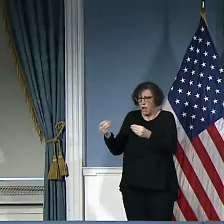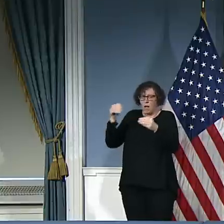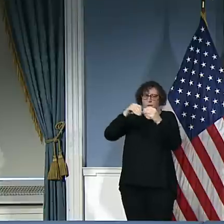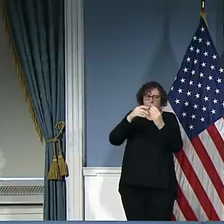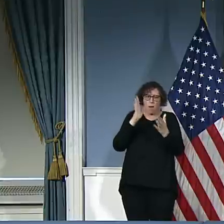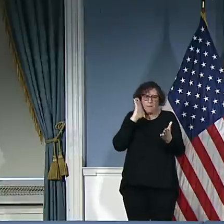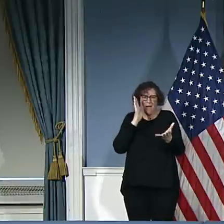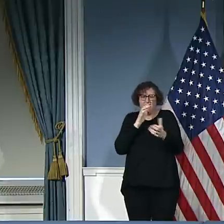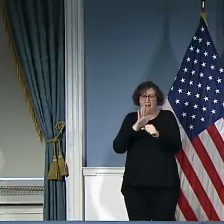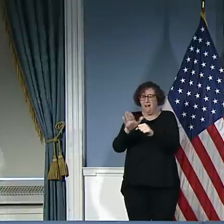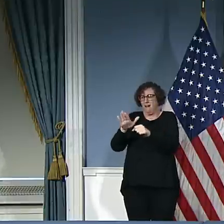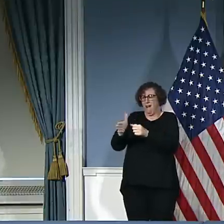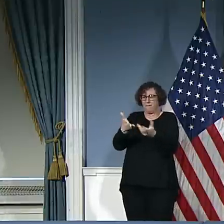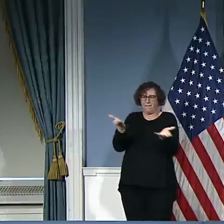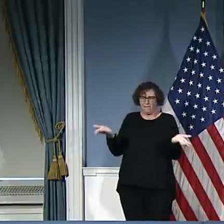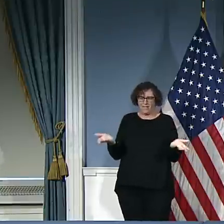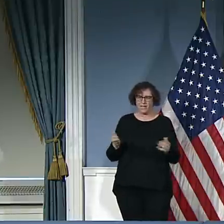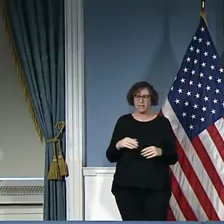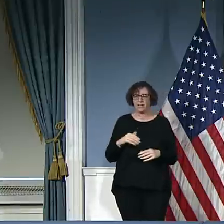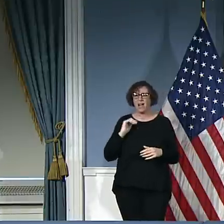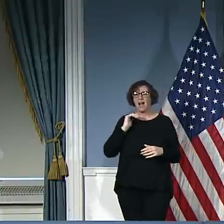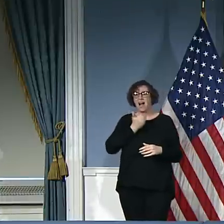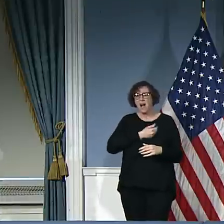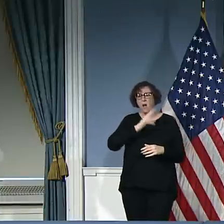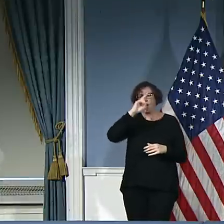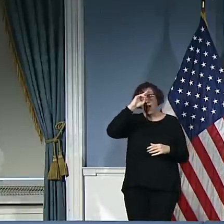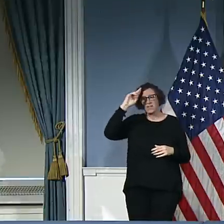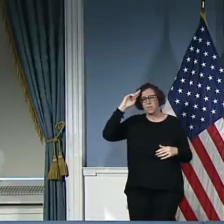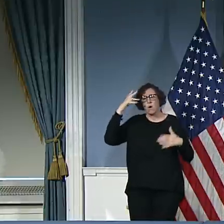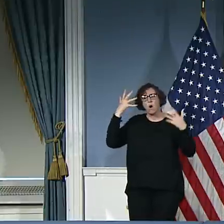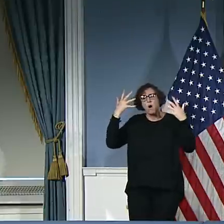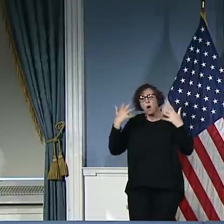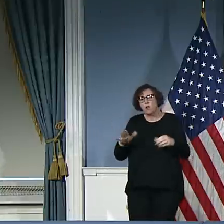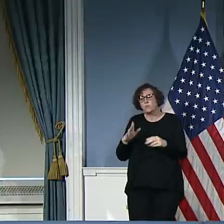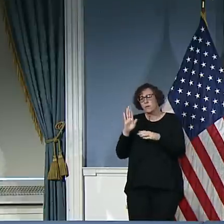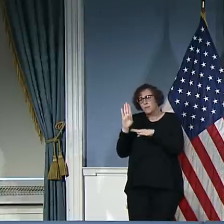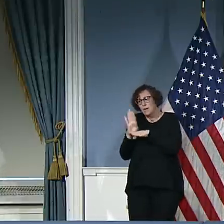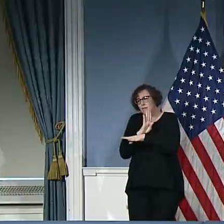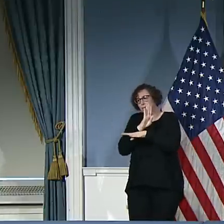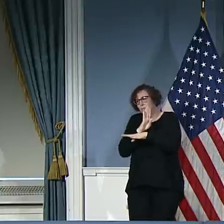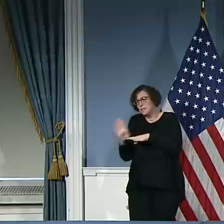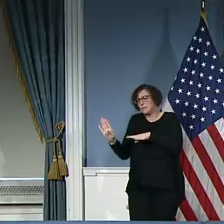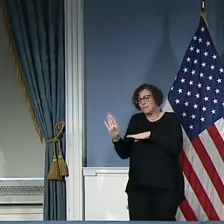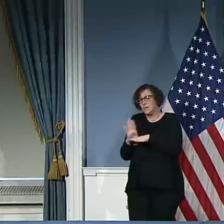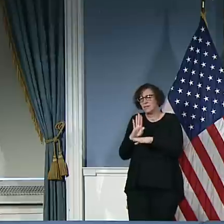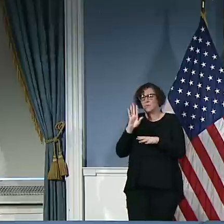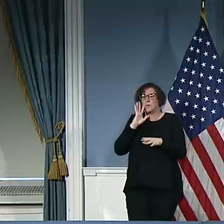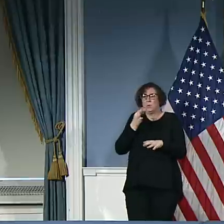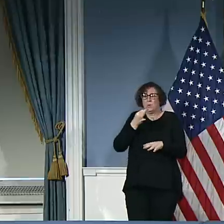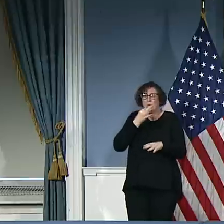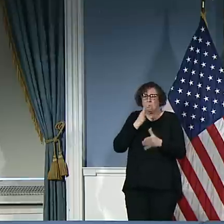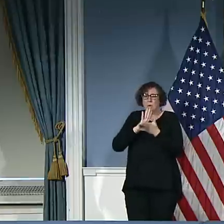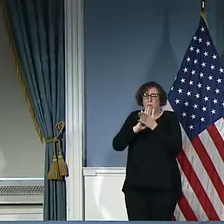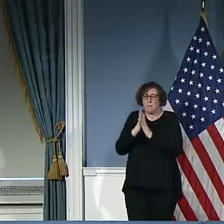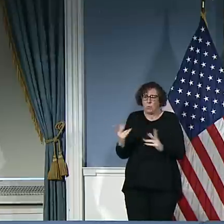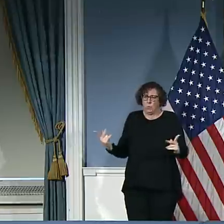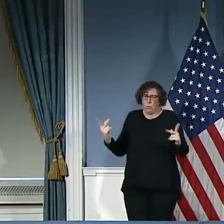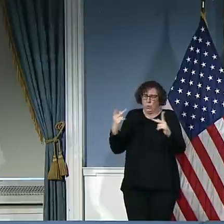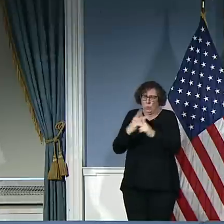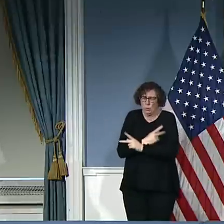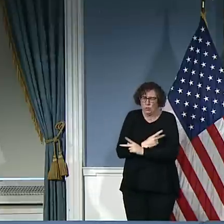struggling hospital capacity to be further strained, and it's about to get really, really bad. I have to be blunt about that. So